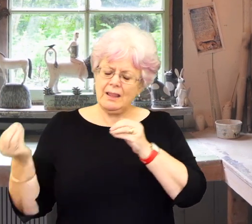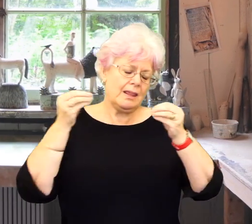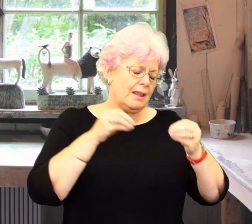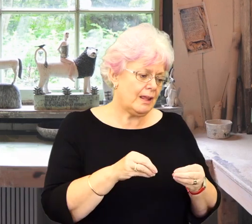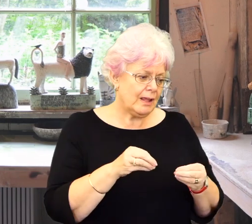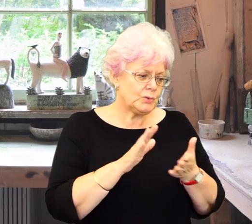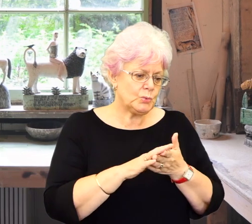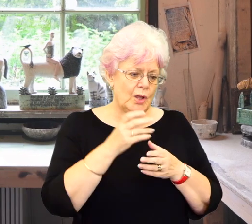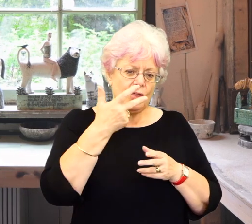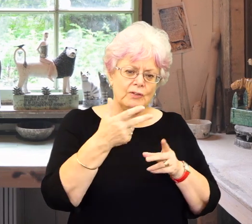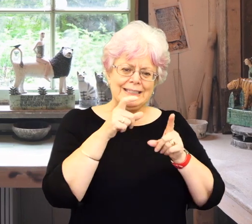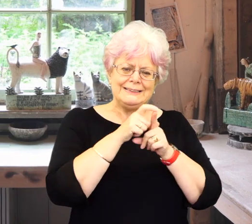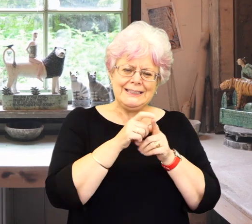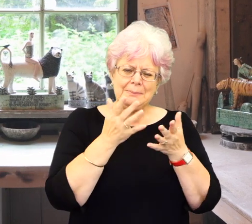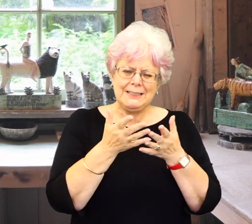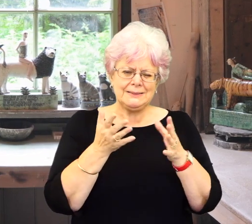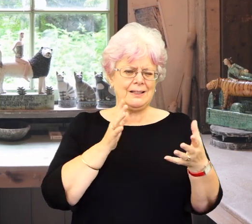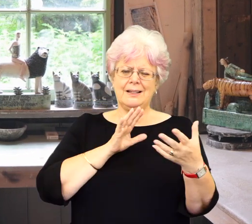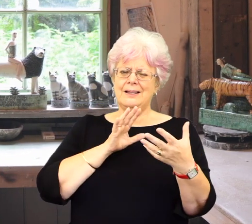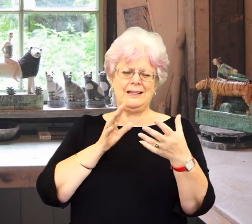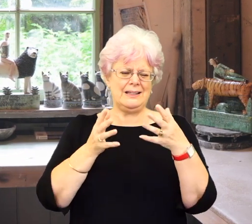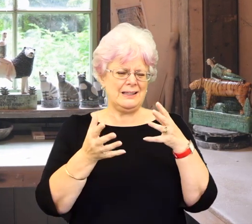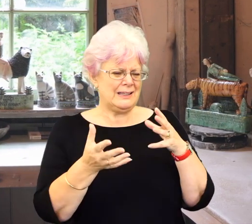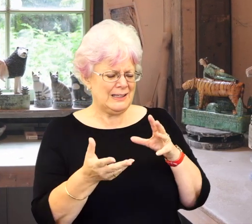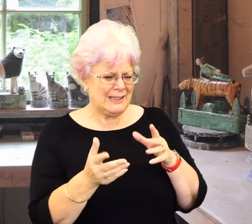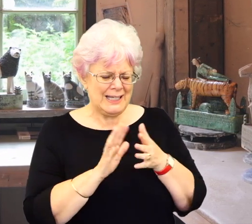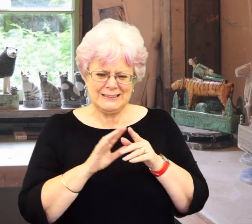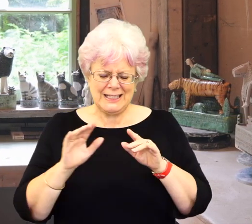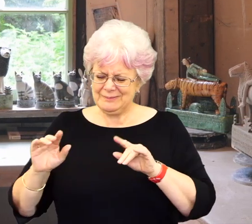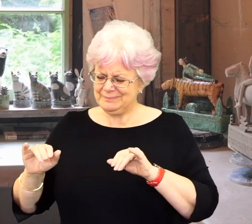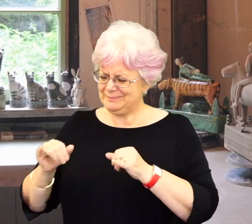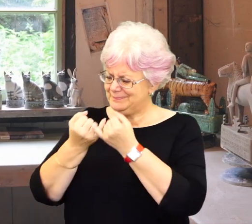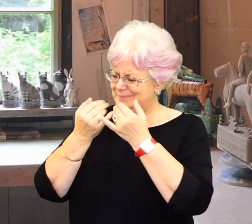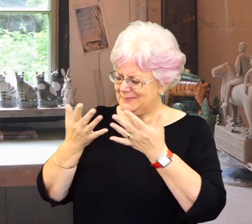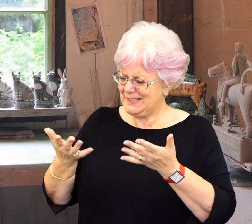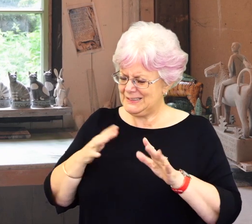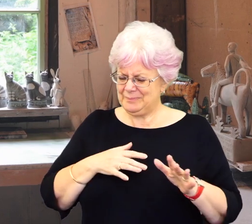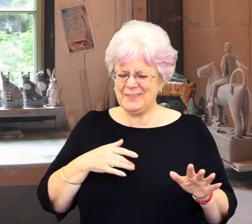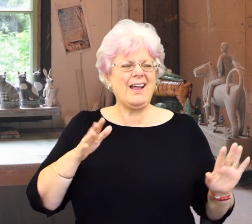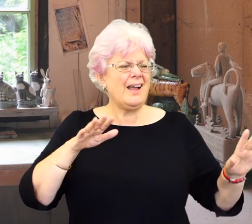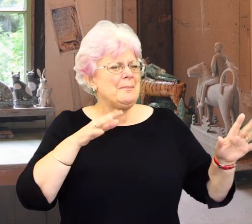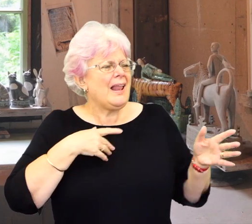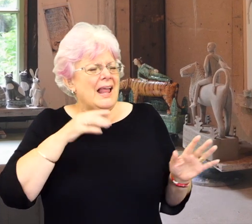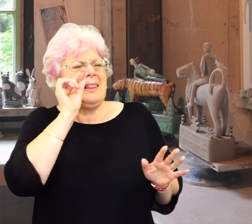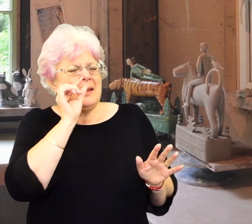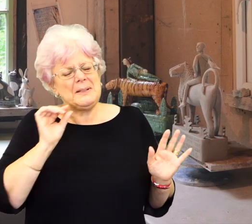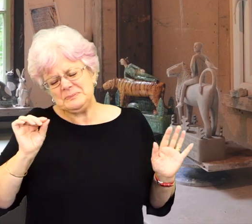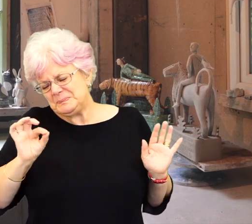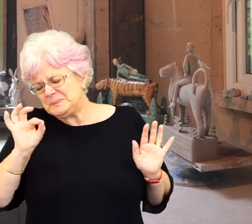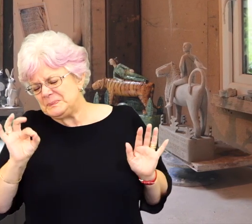what you're doing in 3D with, so I mean, you've got to see it as a whole, and so, so I, I find that, um, I certainly do do, sort of doodles roughly how to